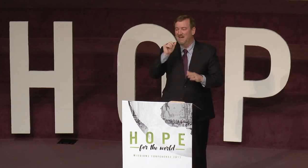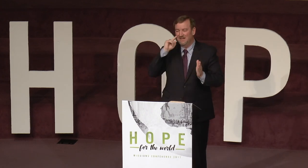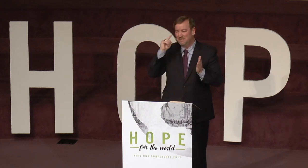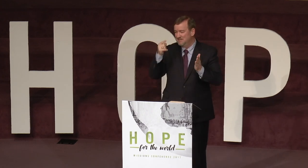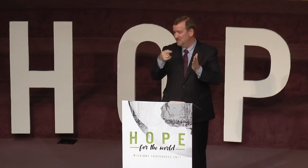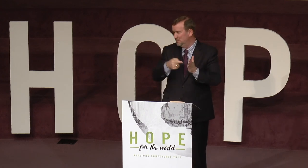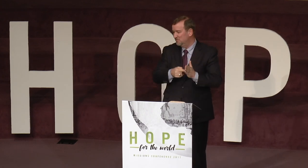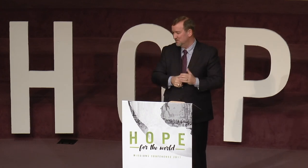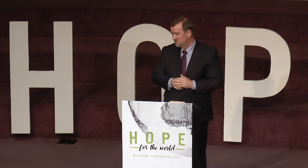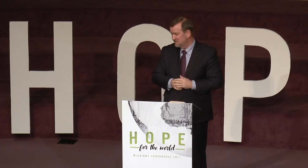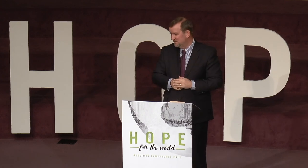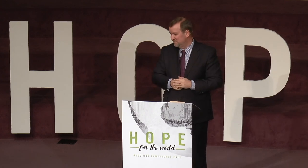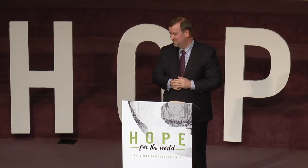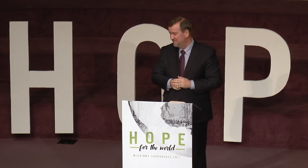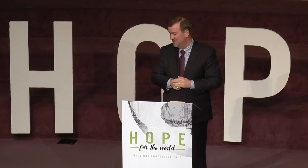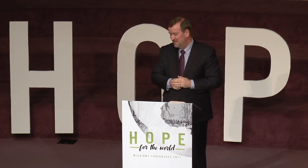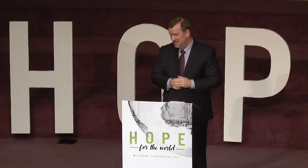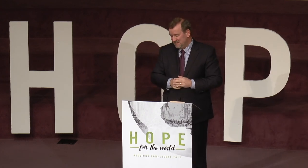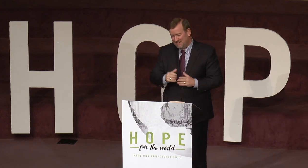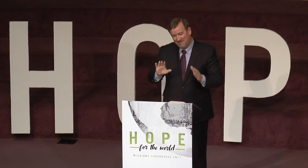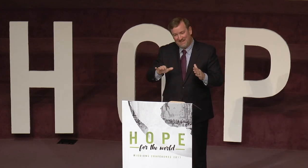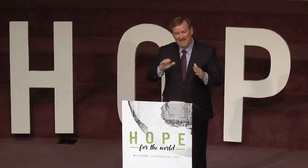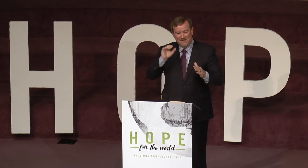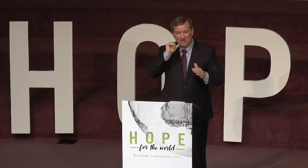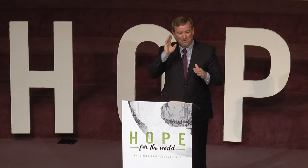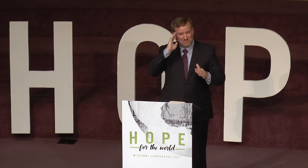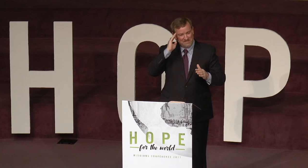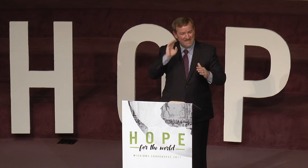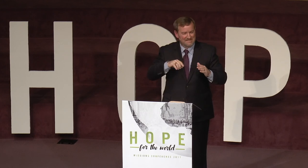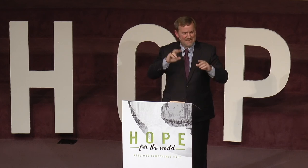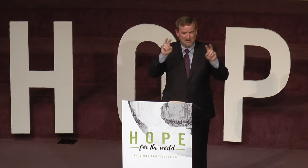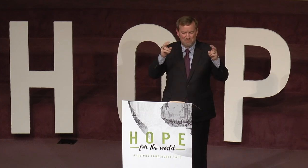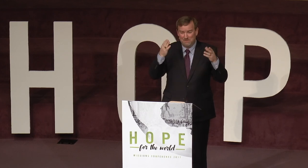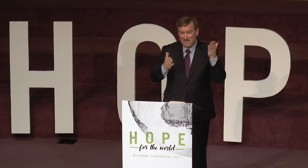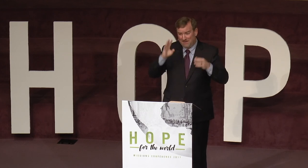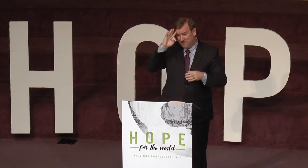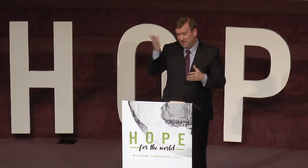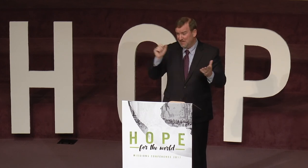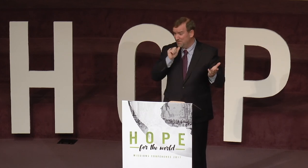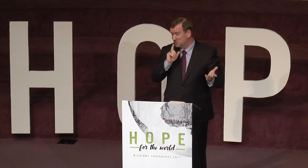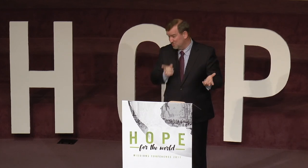unnoticed. Now, I know that that term, maybe I invented it. I'm not sure.